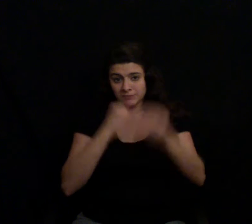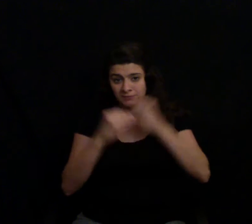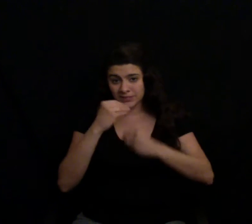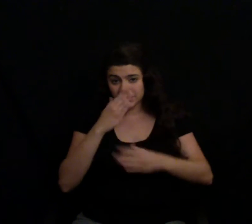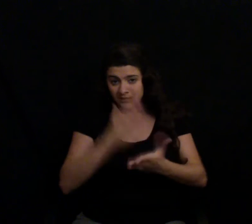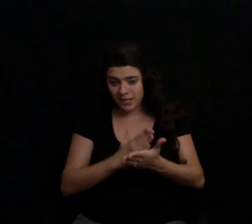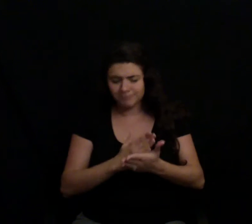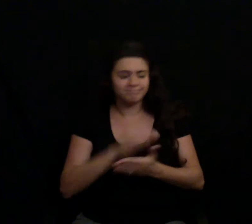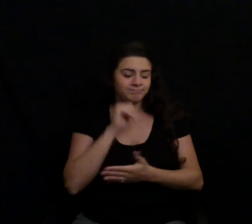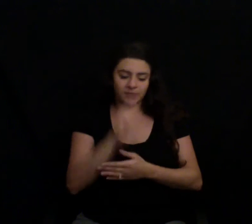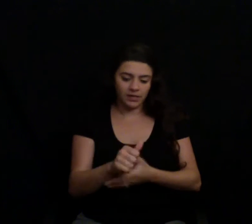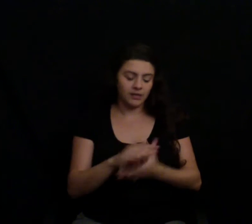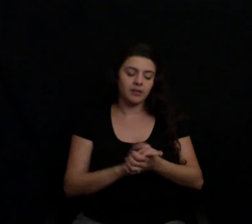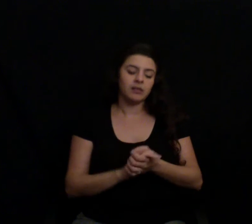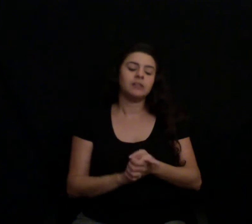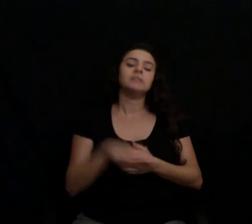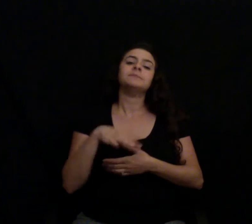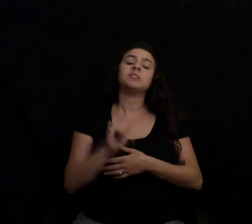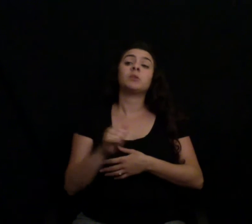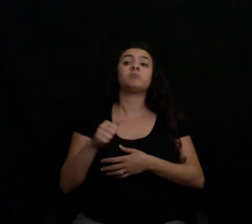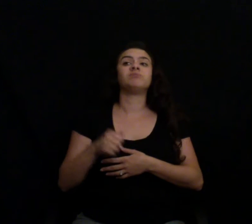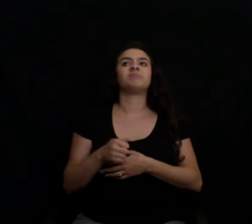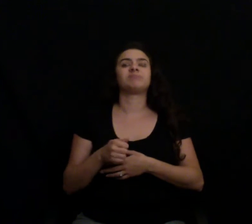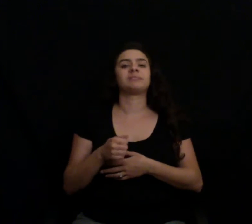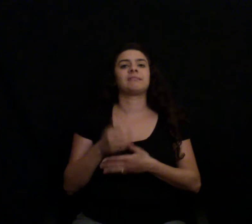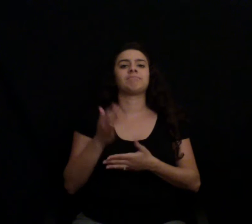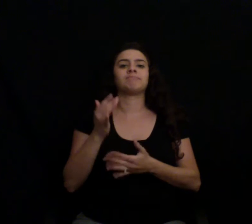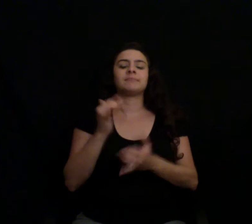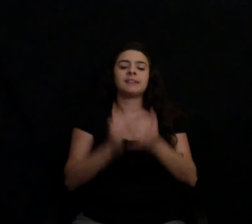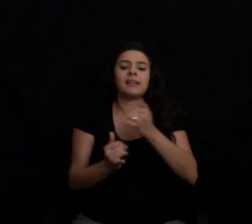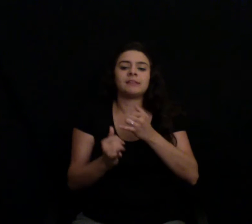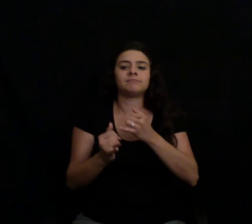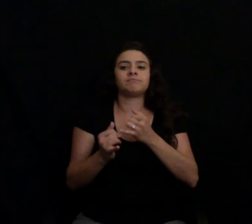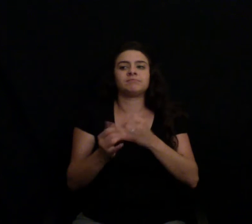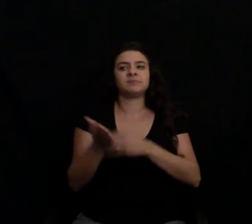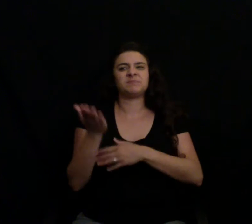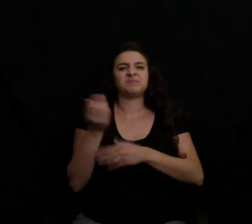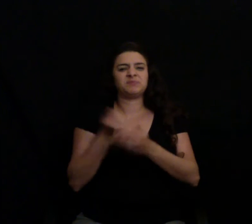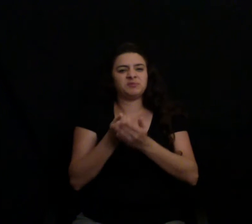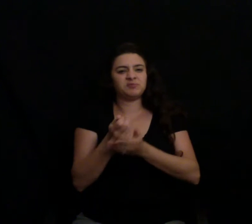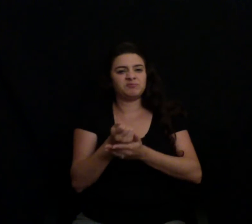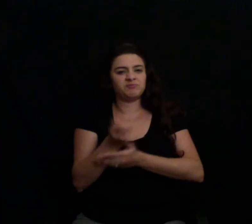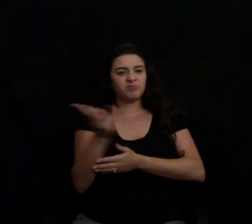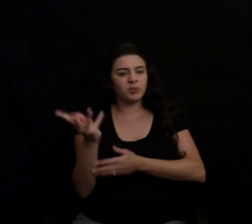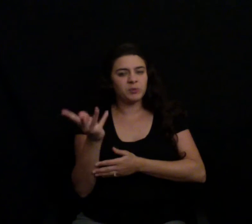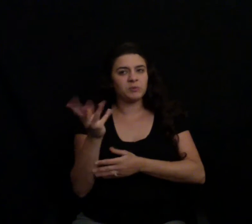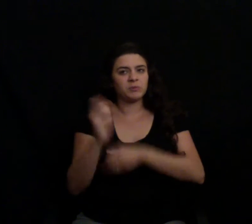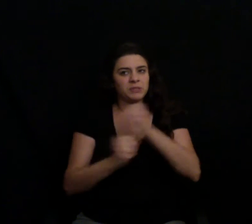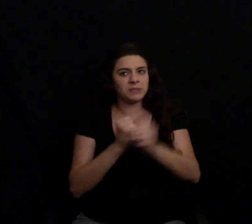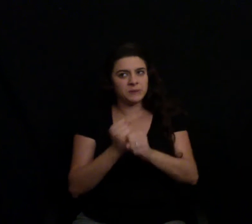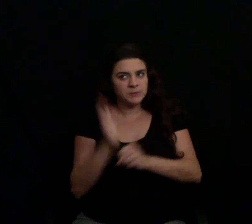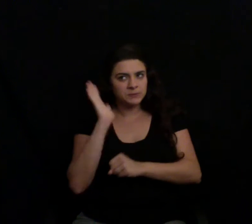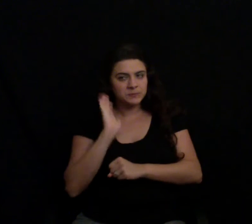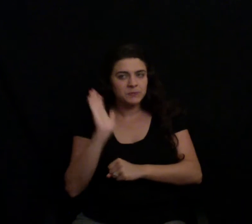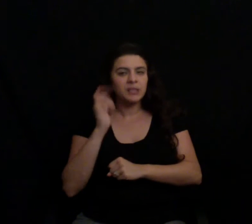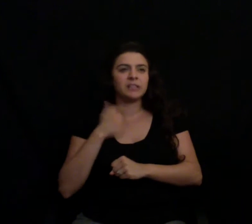years, I've definitely thought a lot more than I ever did about how the meat I eat is raised.